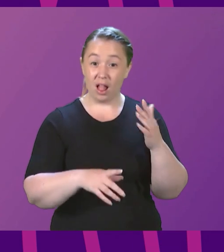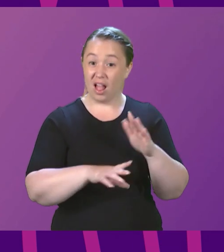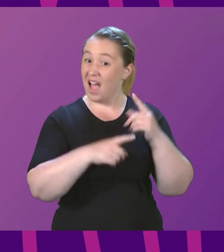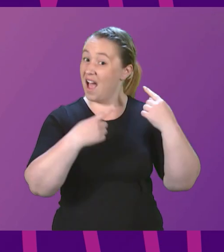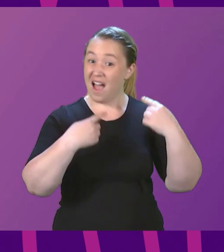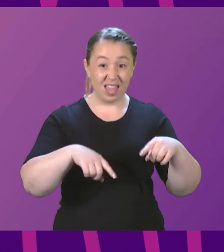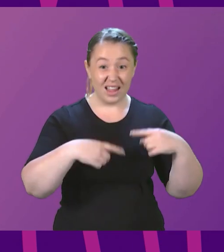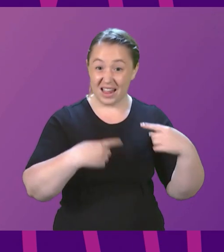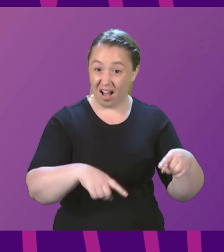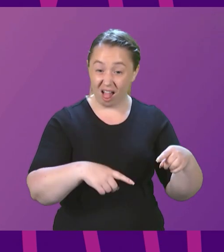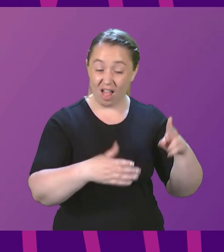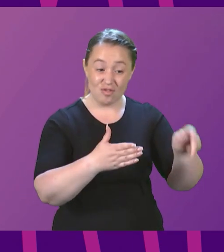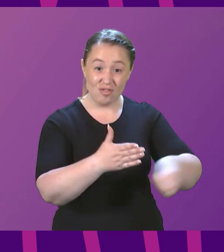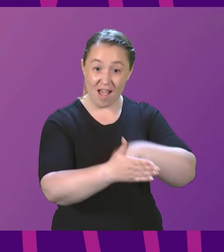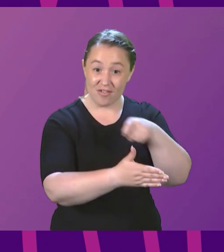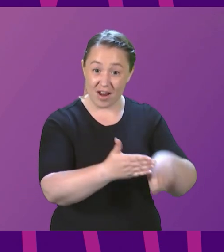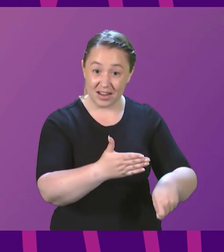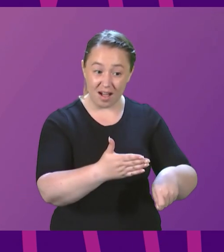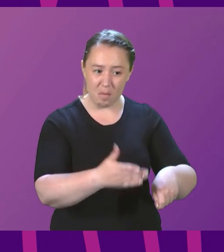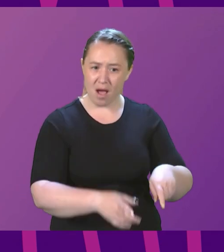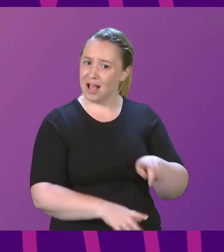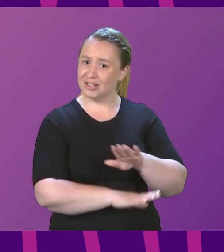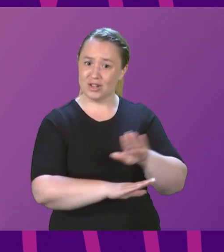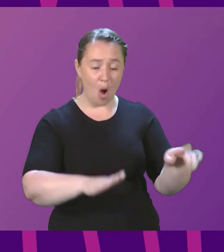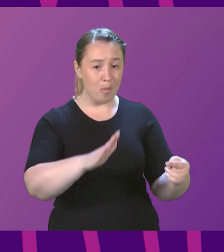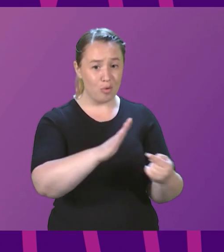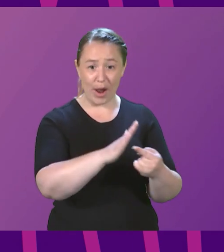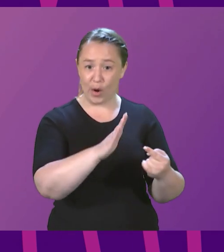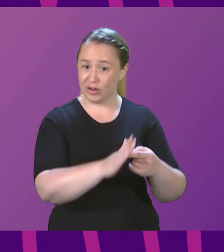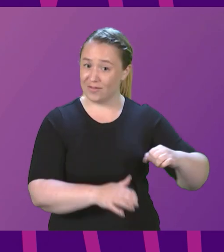the wrong priority for Scotland.